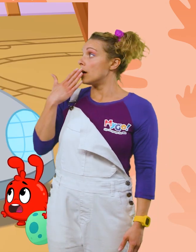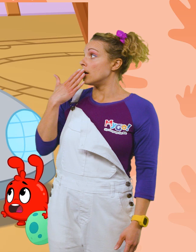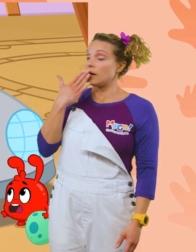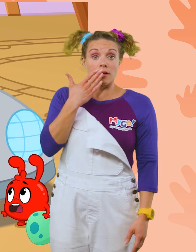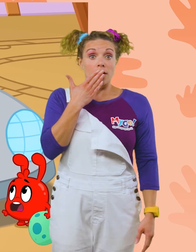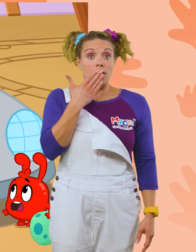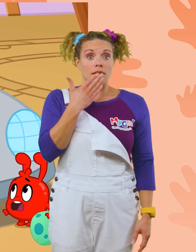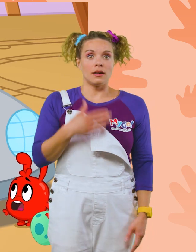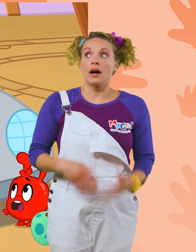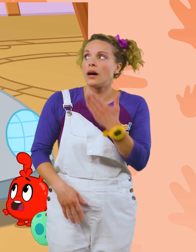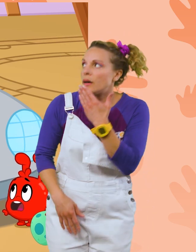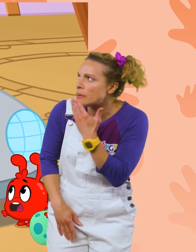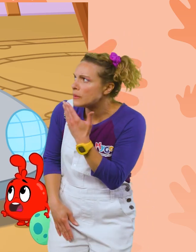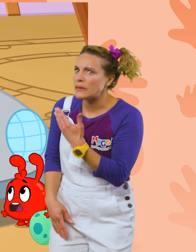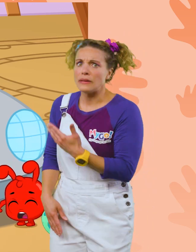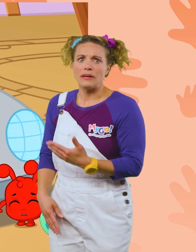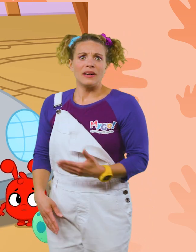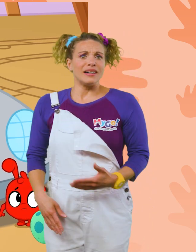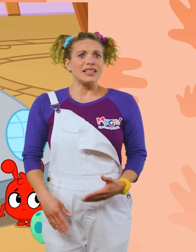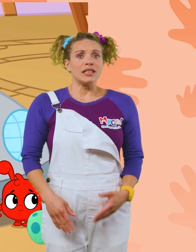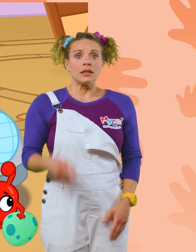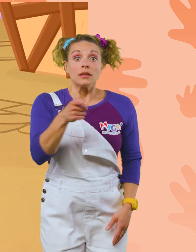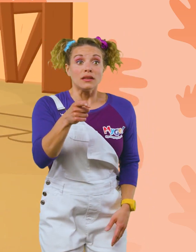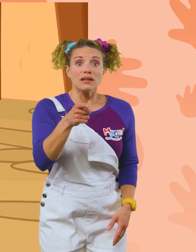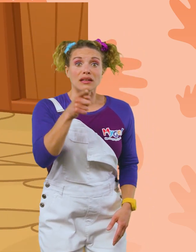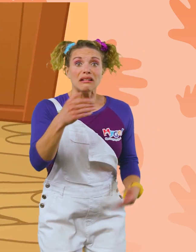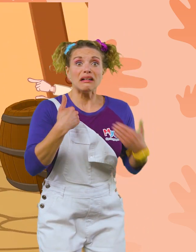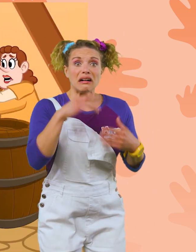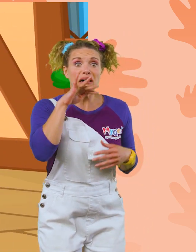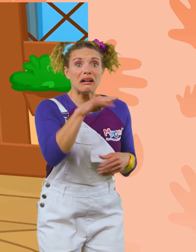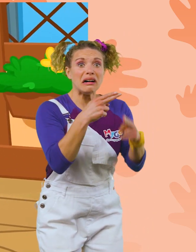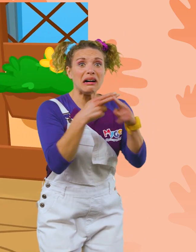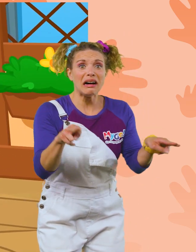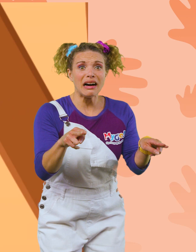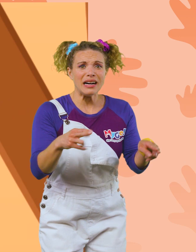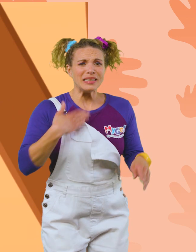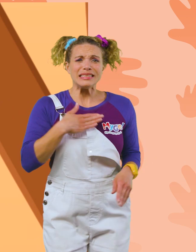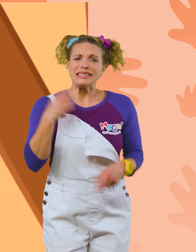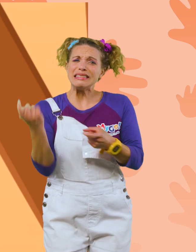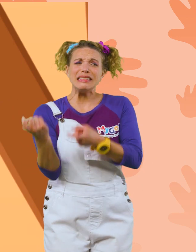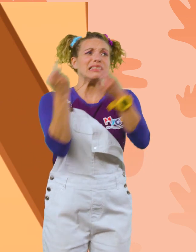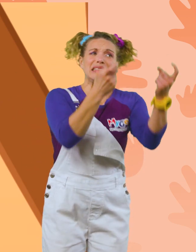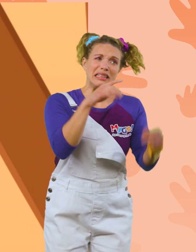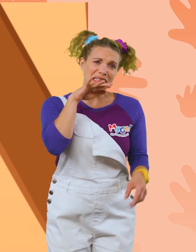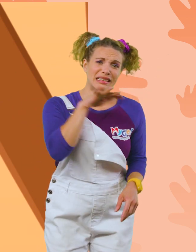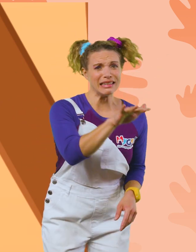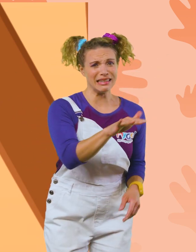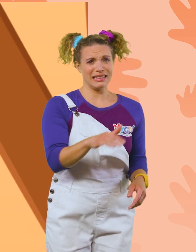Oh! You! You have the dragon's egg! Please! Give it back to the dragon!